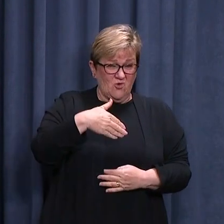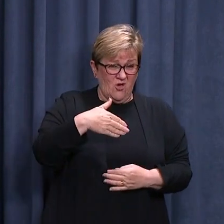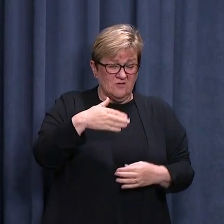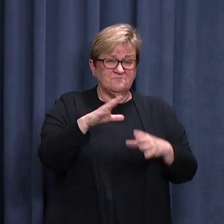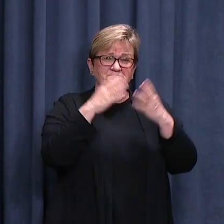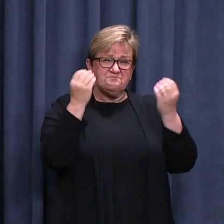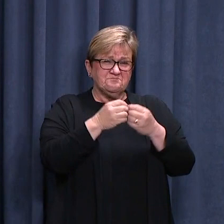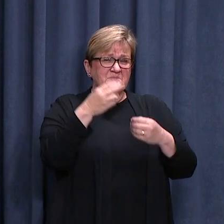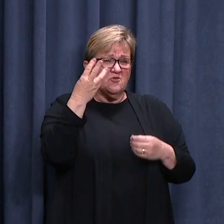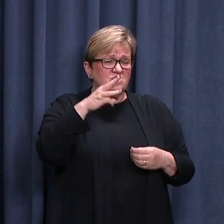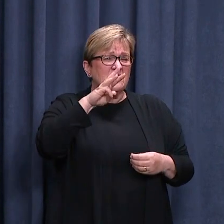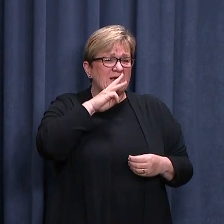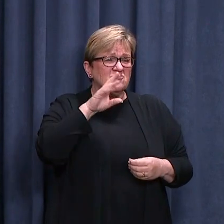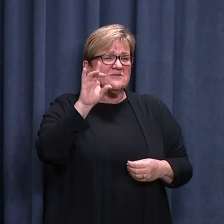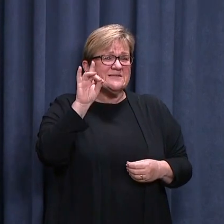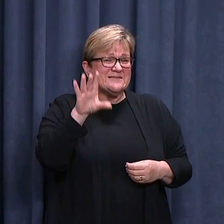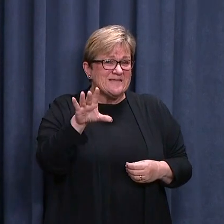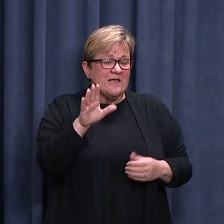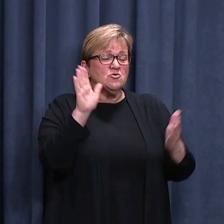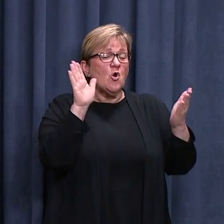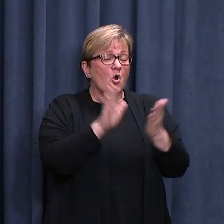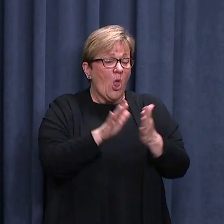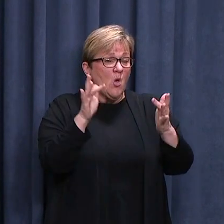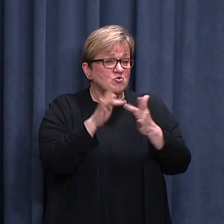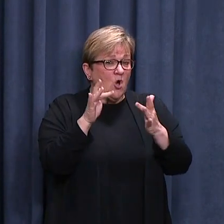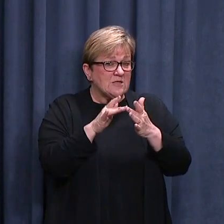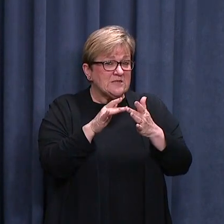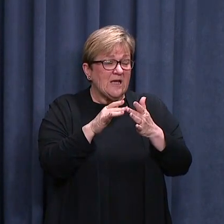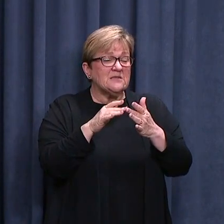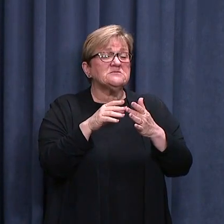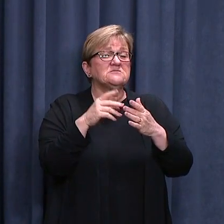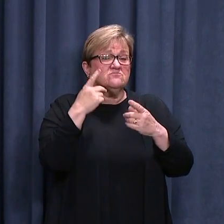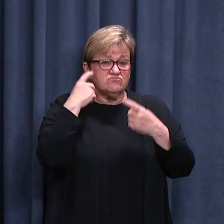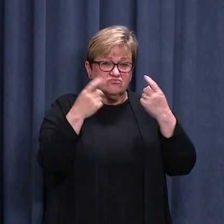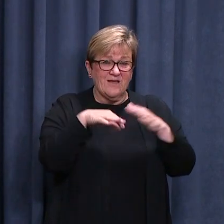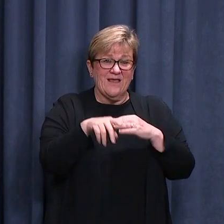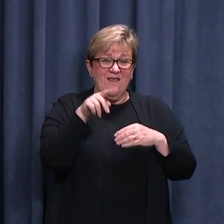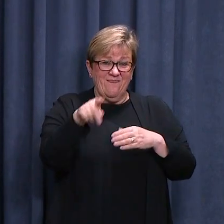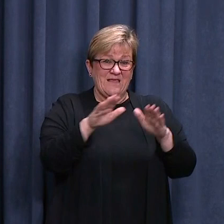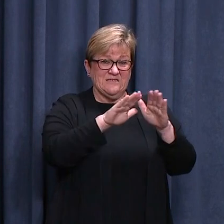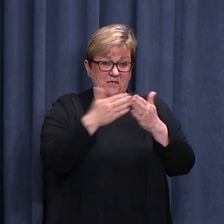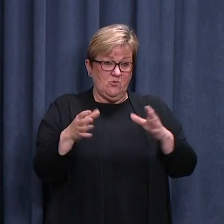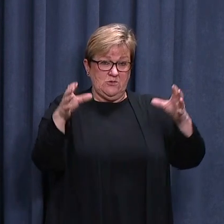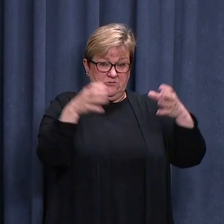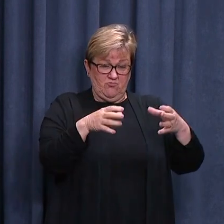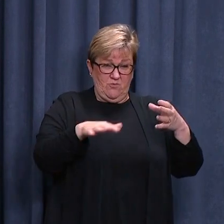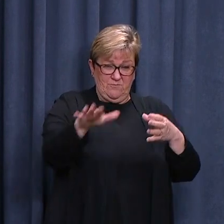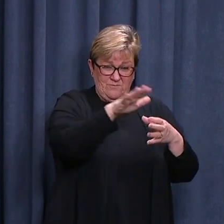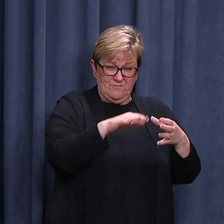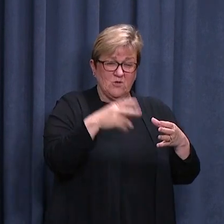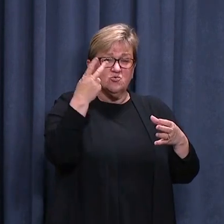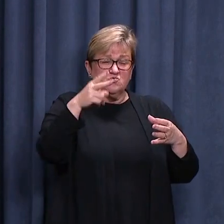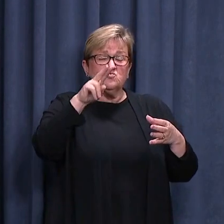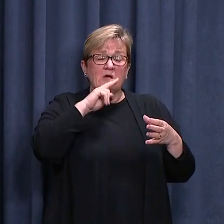a total of 310 close contacts have been identified in this community cluster, of which